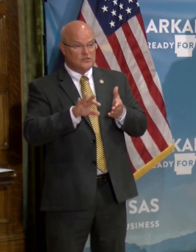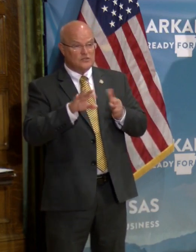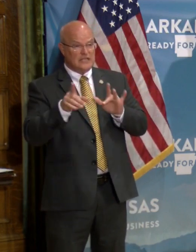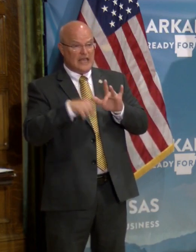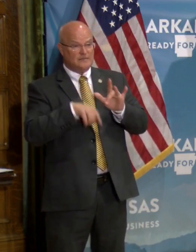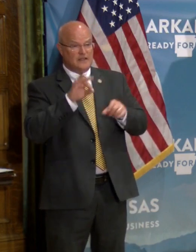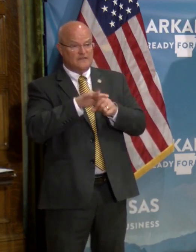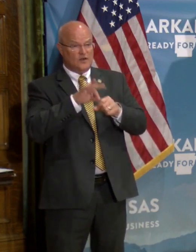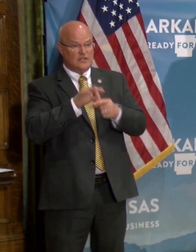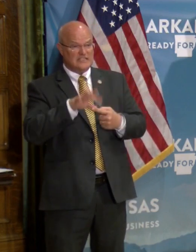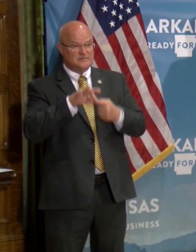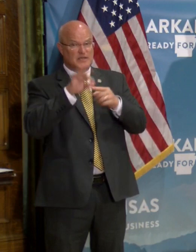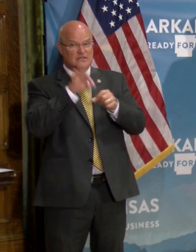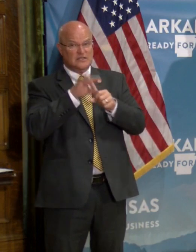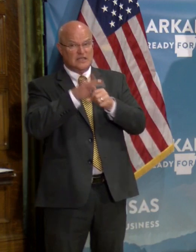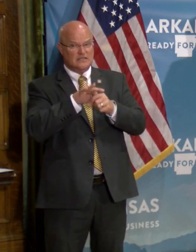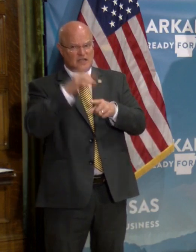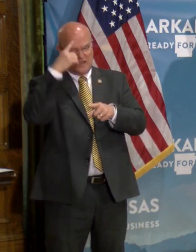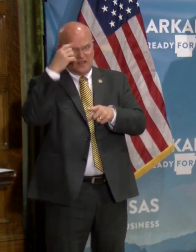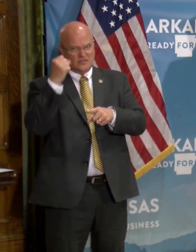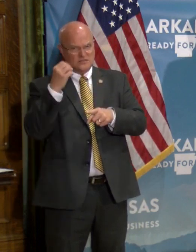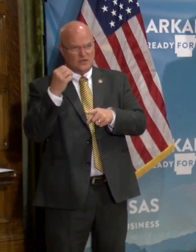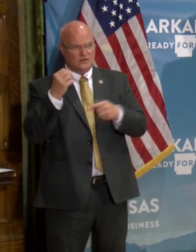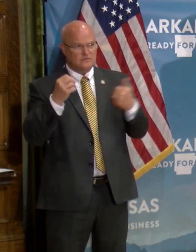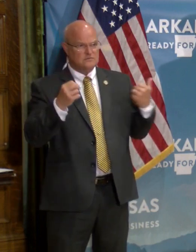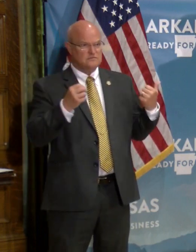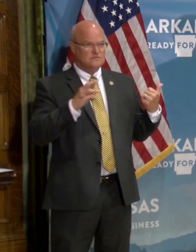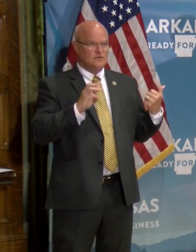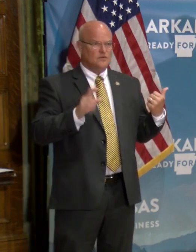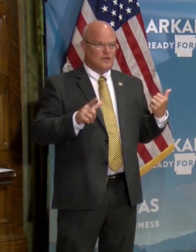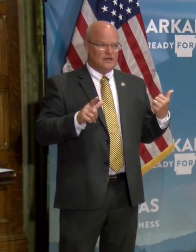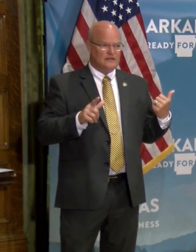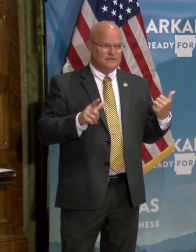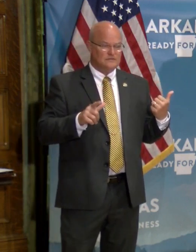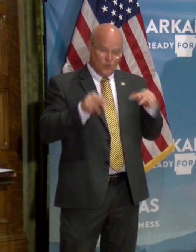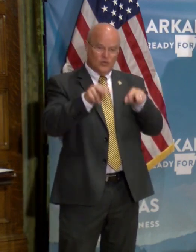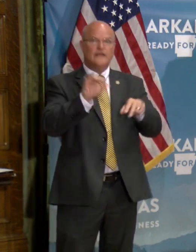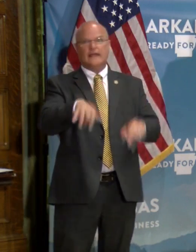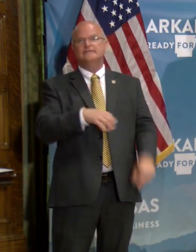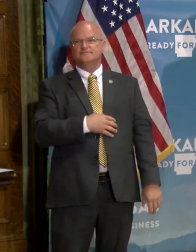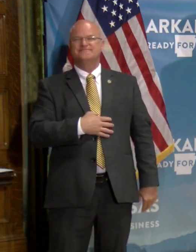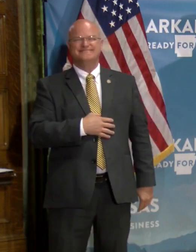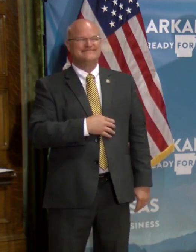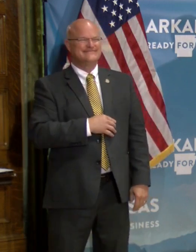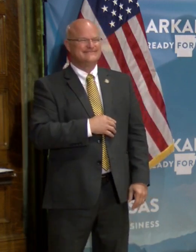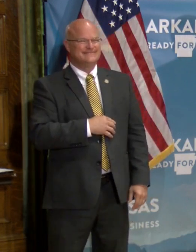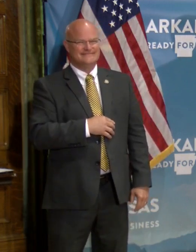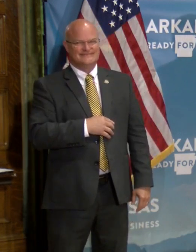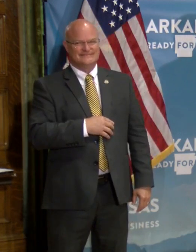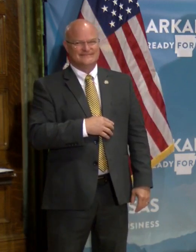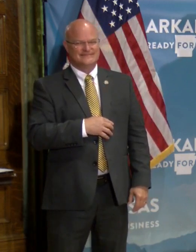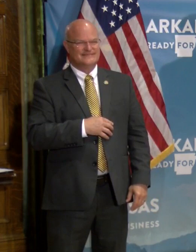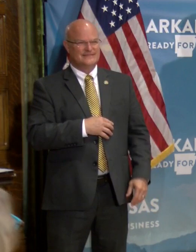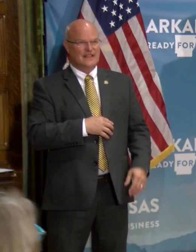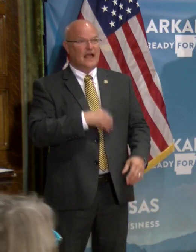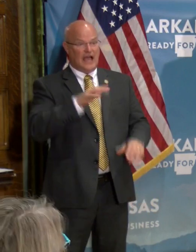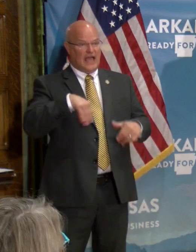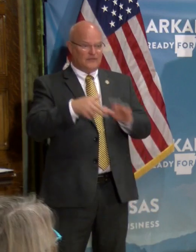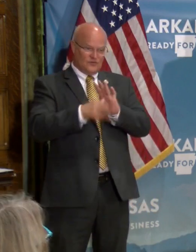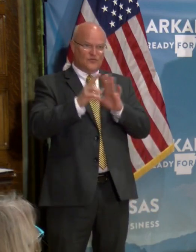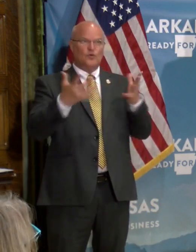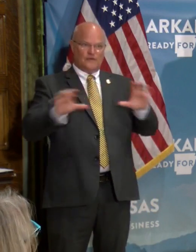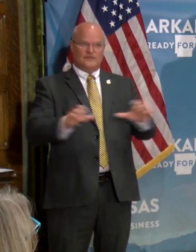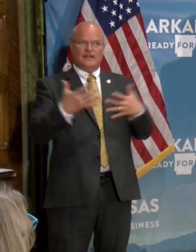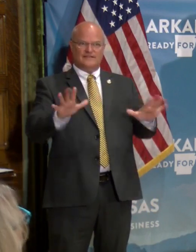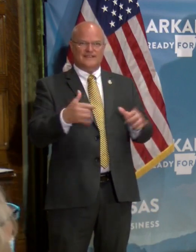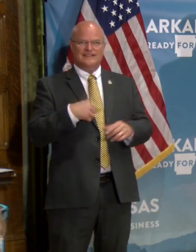voting in the special elections? Uh, well, uh, we'll look at that. I have to review what